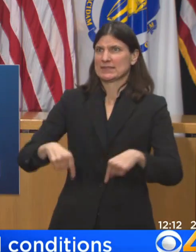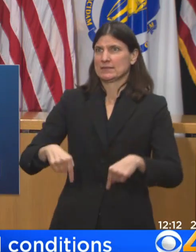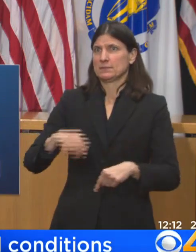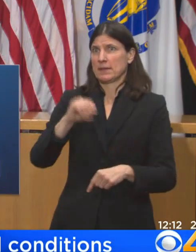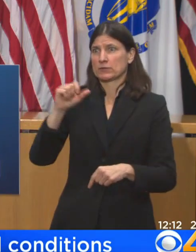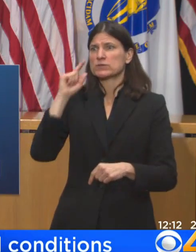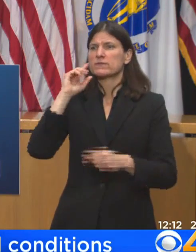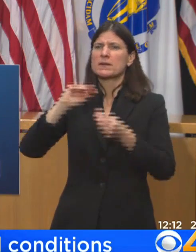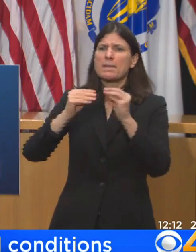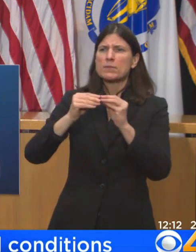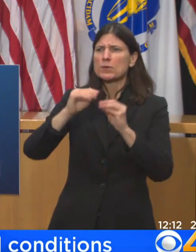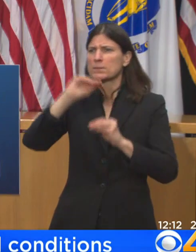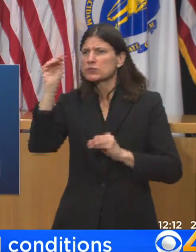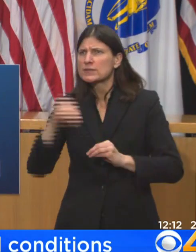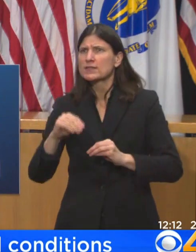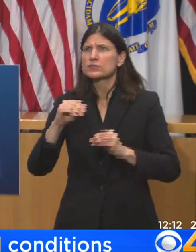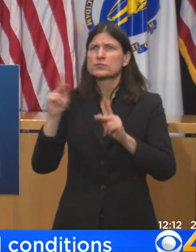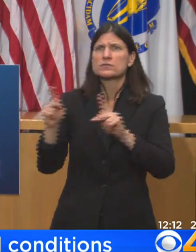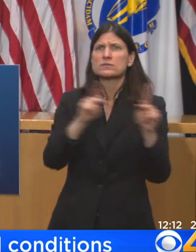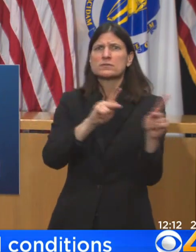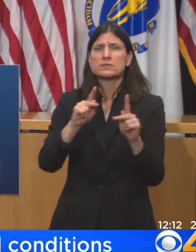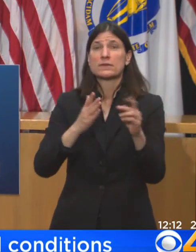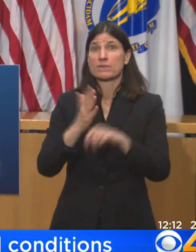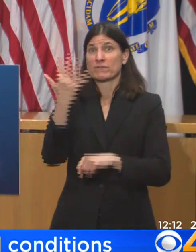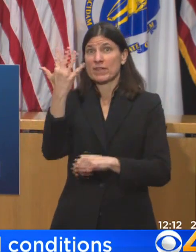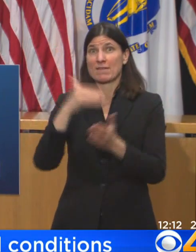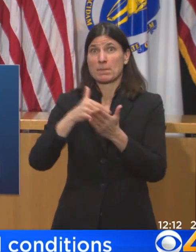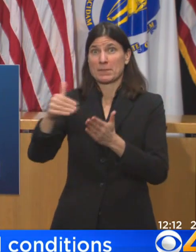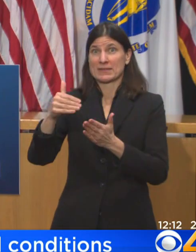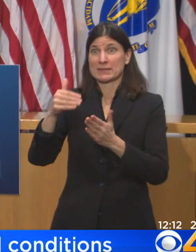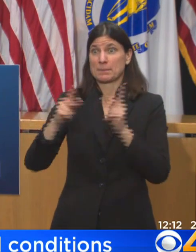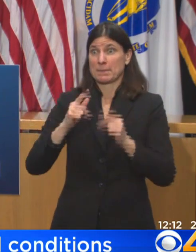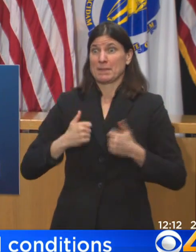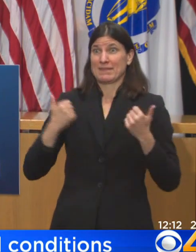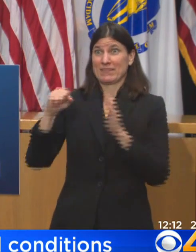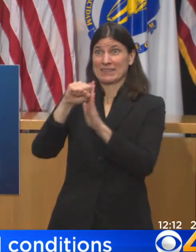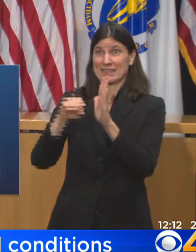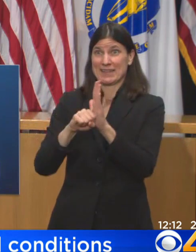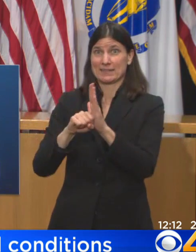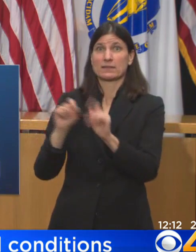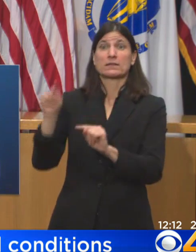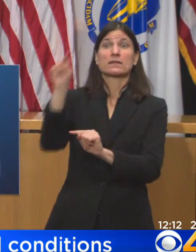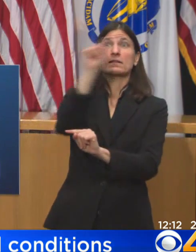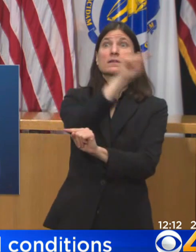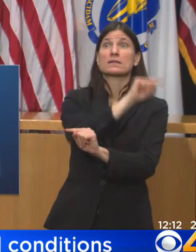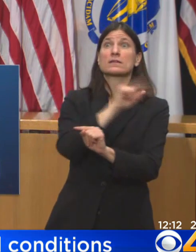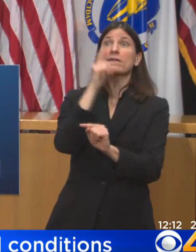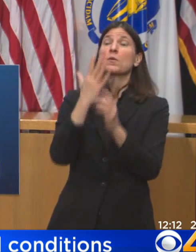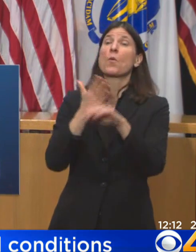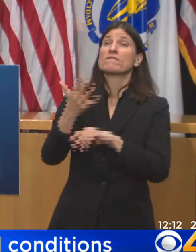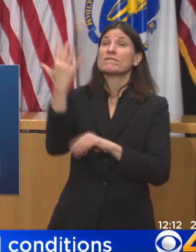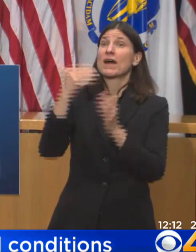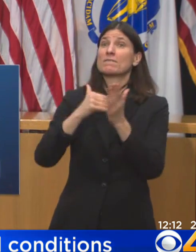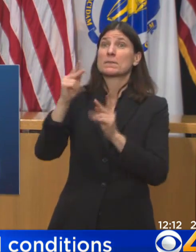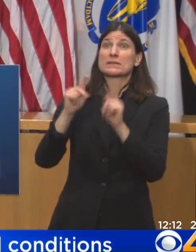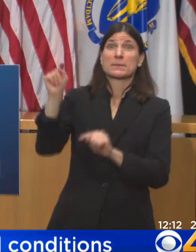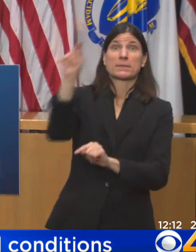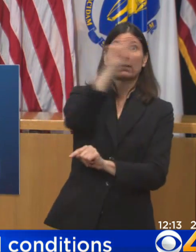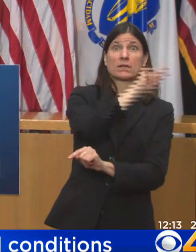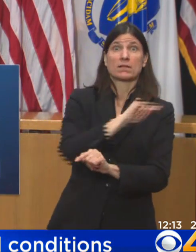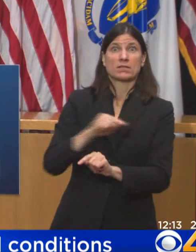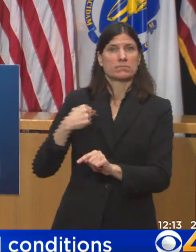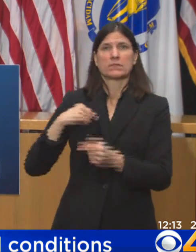Effective Thursday, February 18th, individuals 65 and older and individuals with two or more certain medical conditions